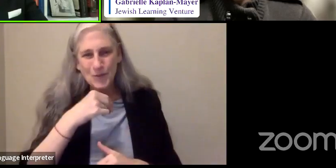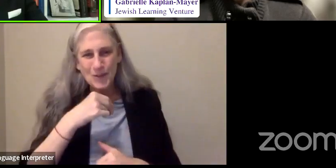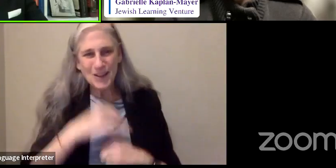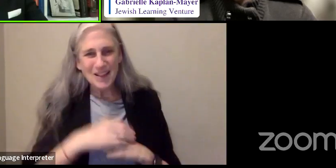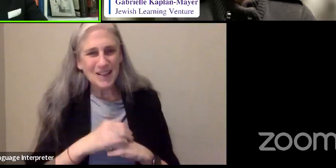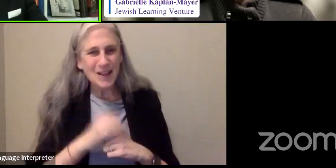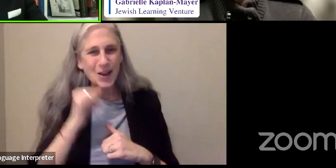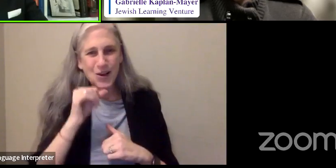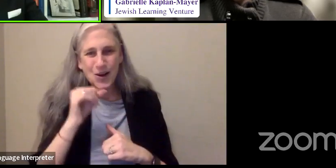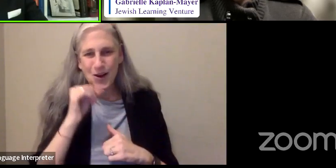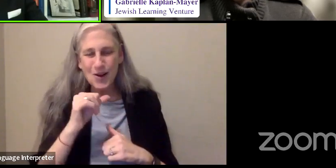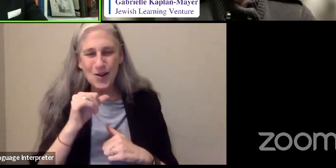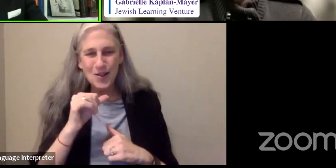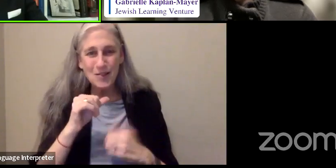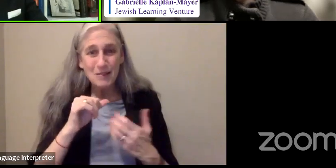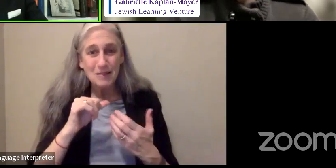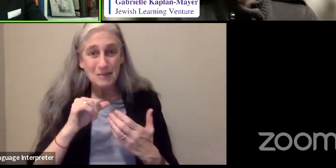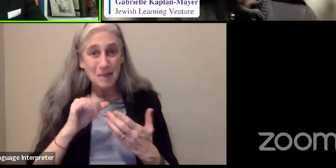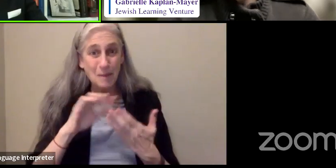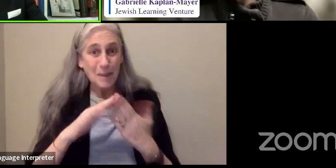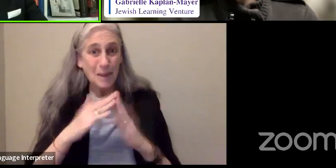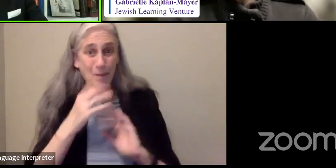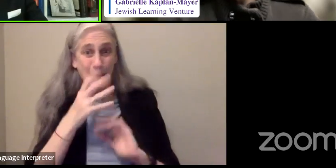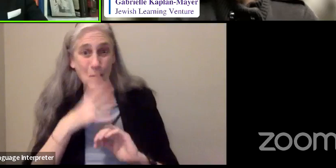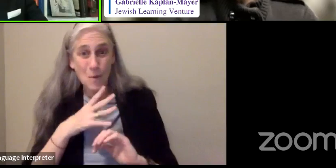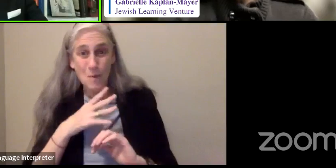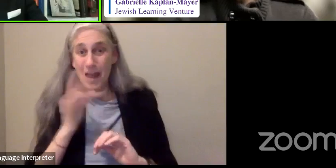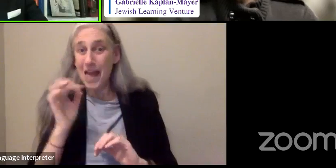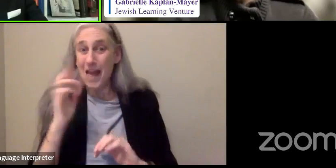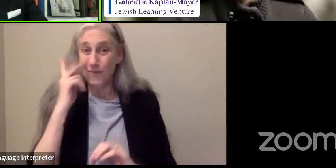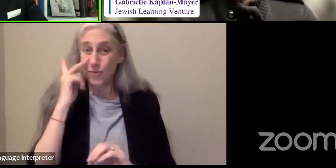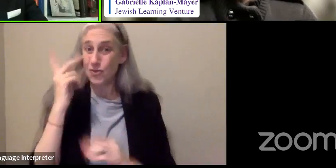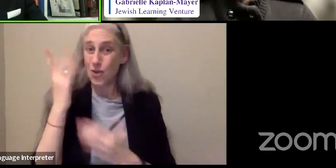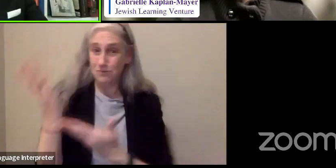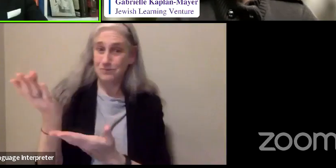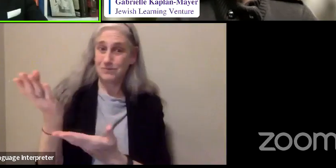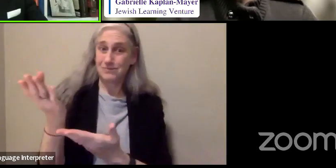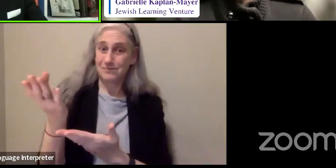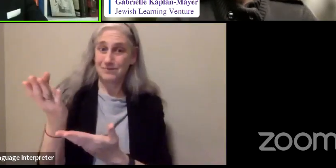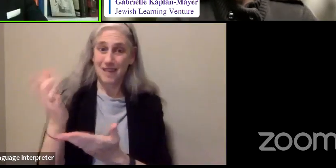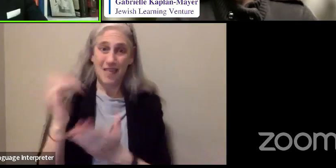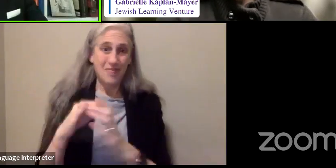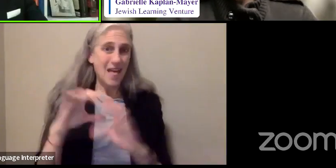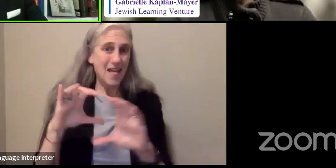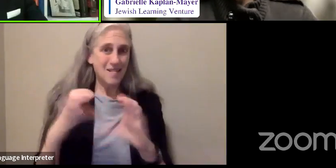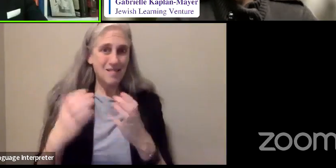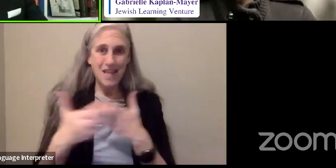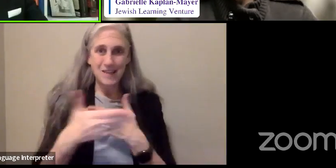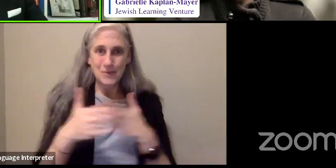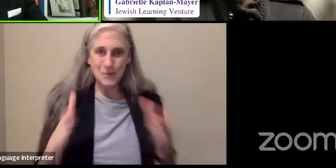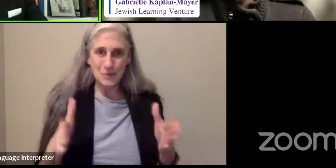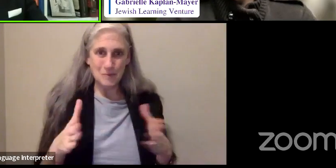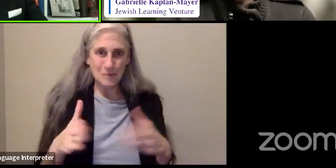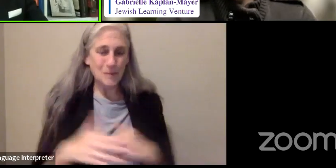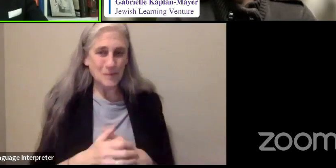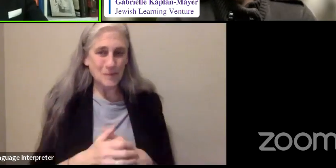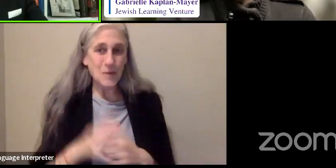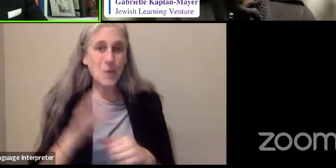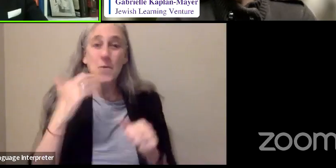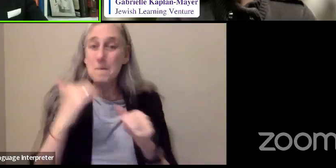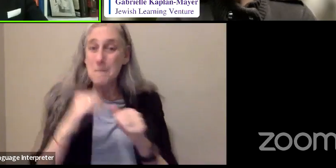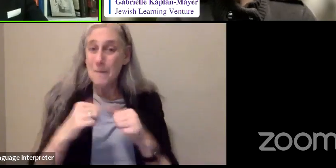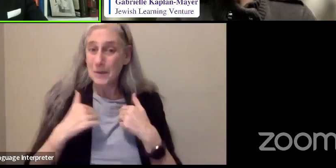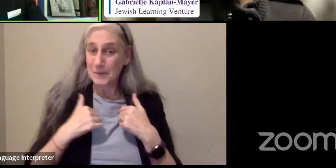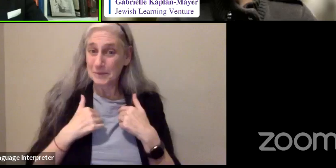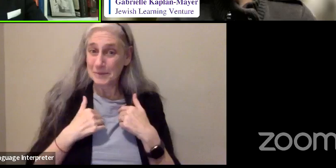girl becoming a woman I've ever seen. I had ever seen at that time. Remember, I